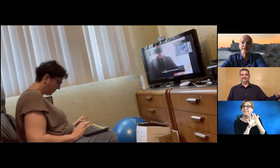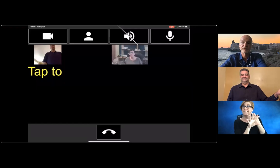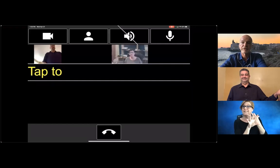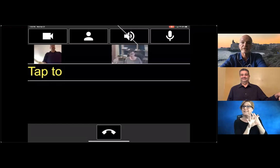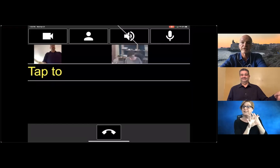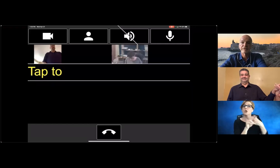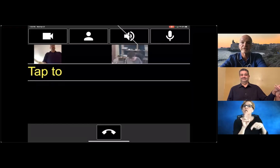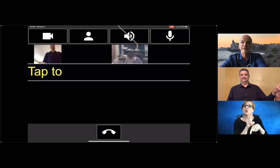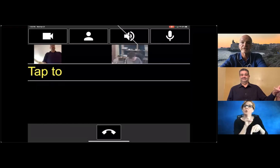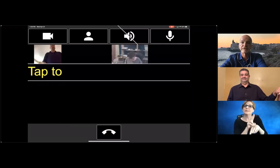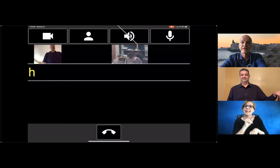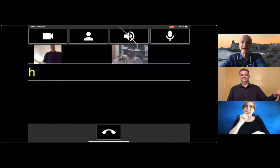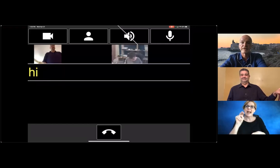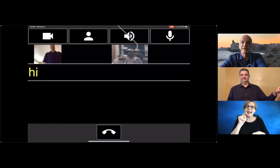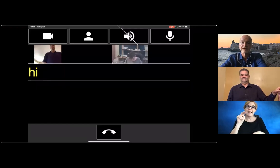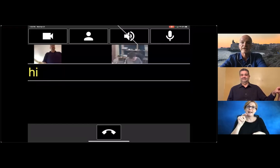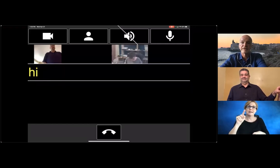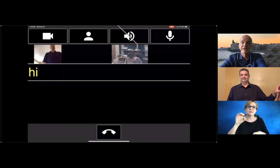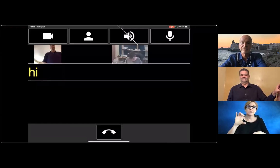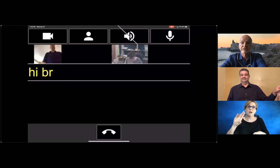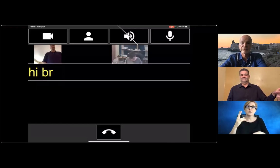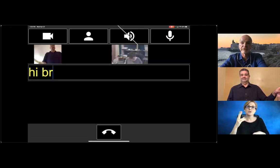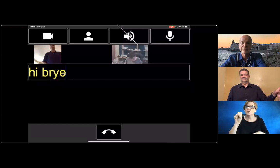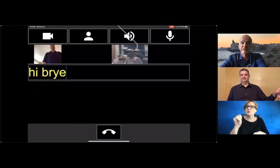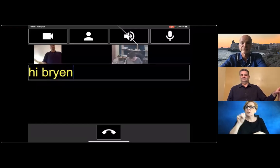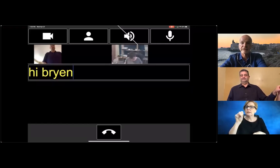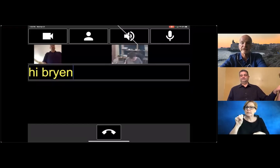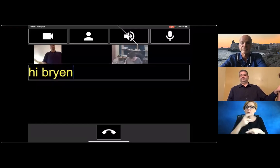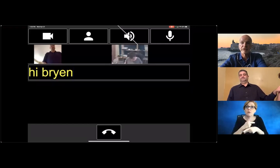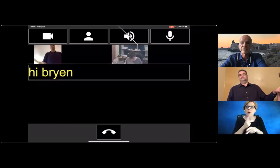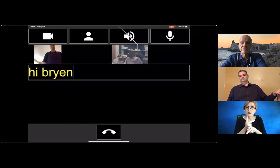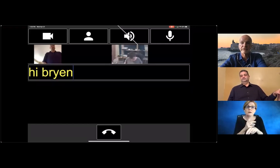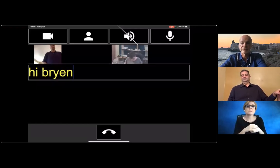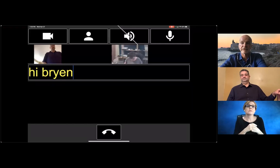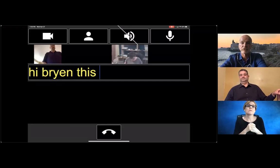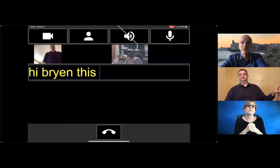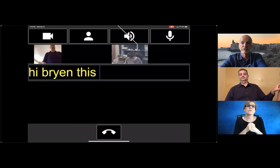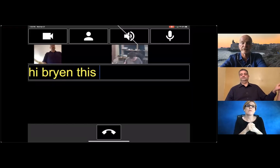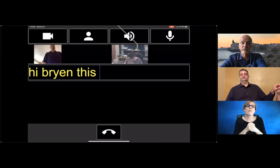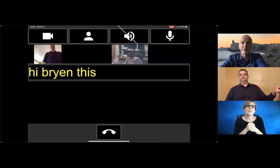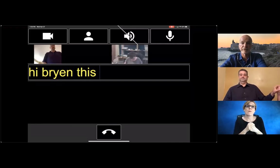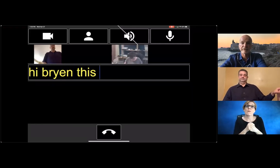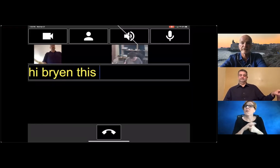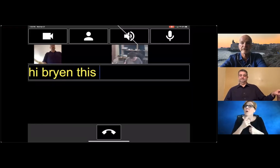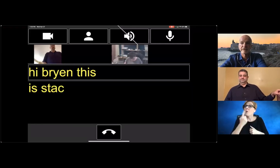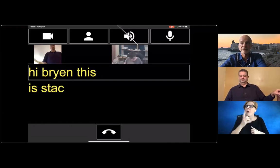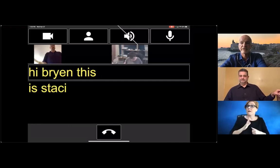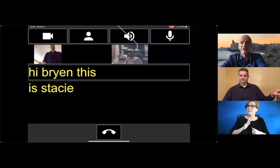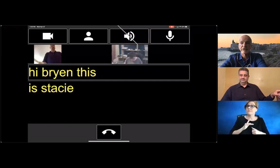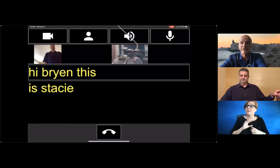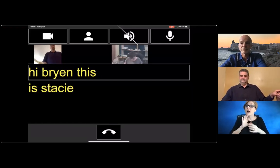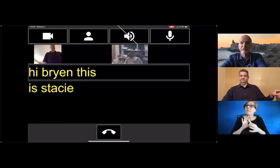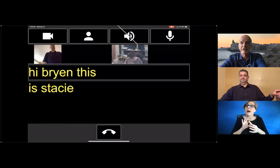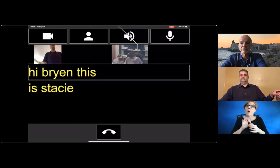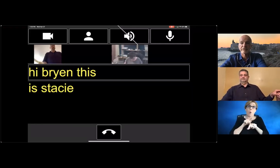provided by Sorenson. And this is something which is interesting about over-the-top RTT. The